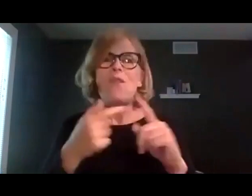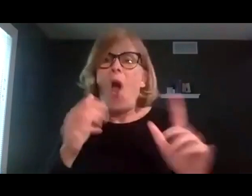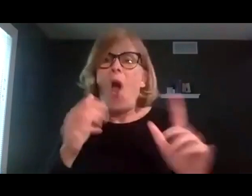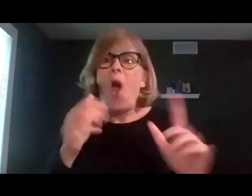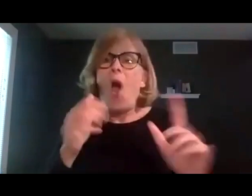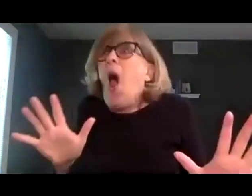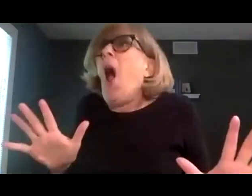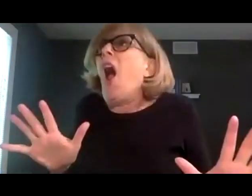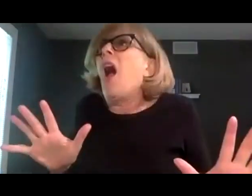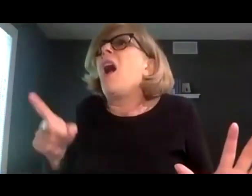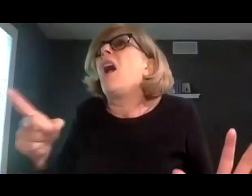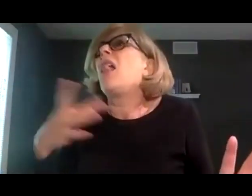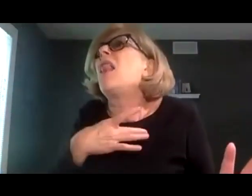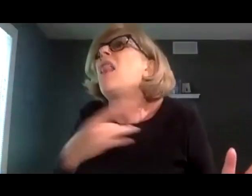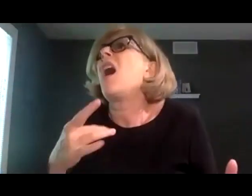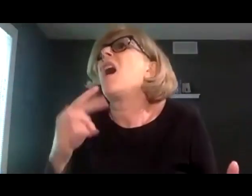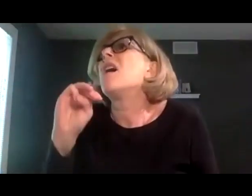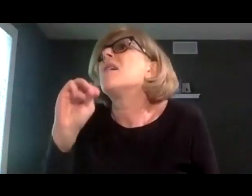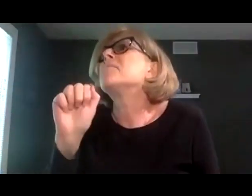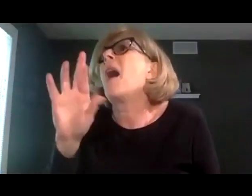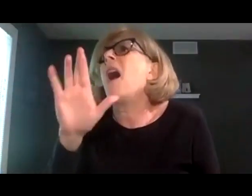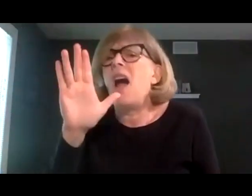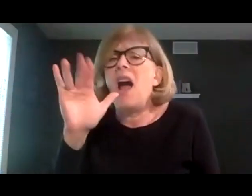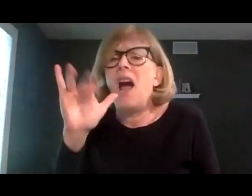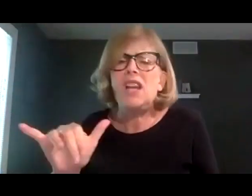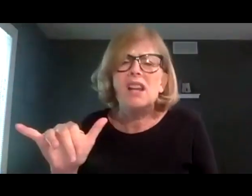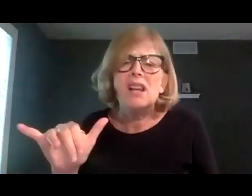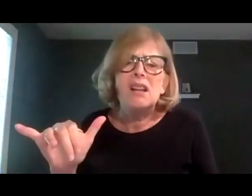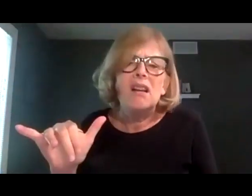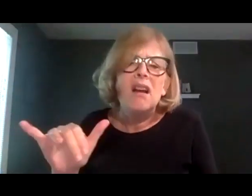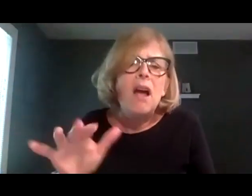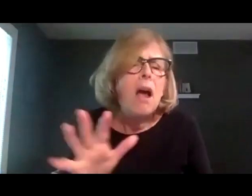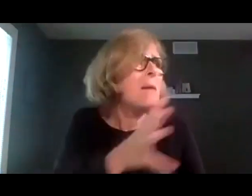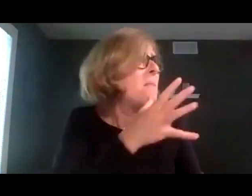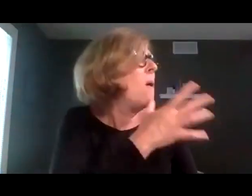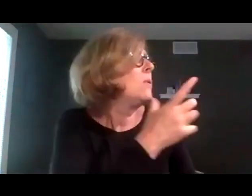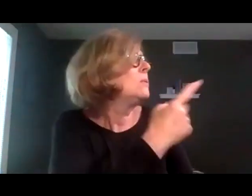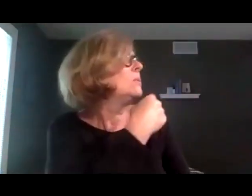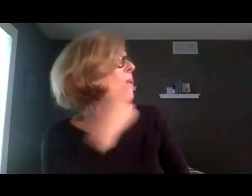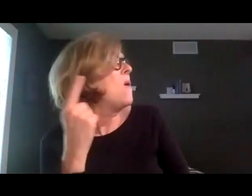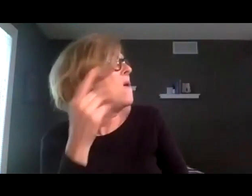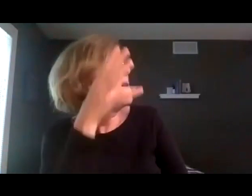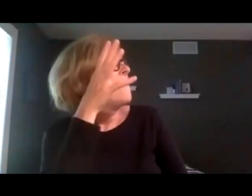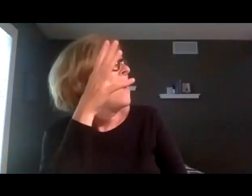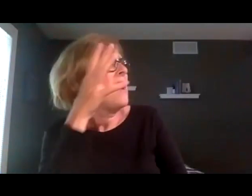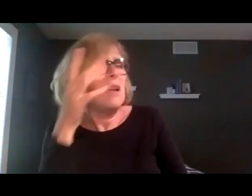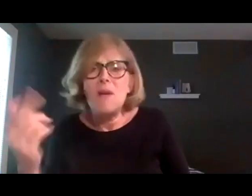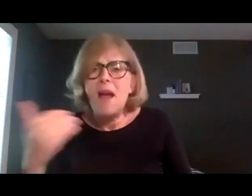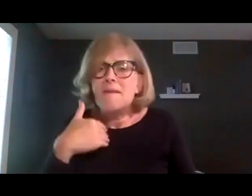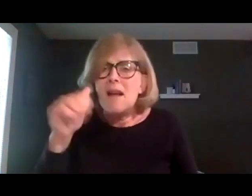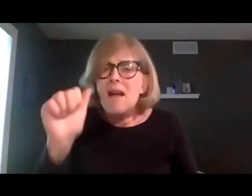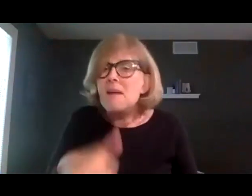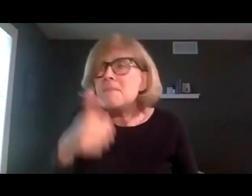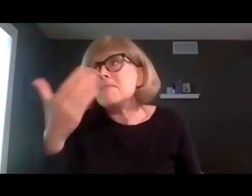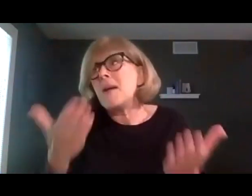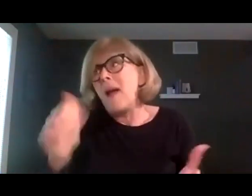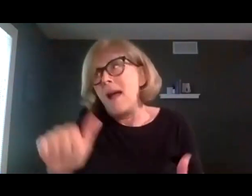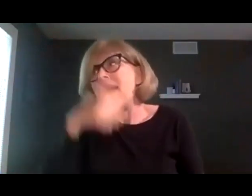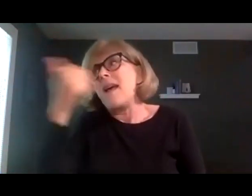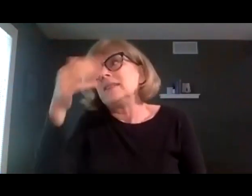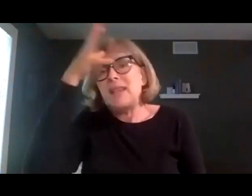Sam says he's my boyfriend but he also likes Mary my mom told my father